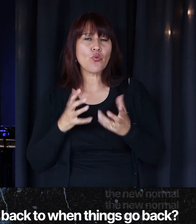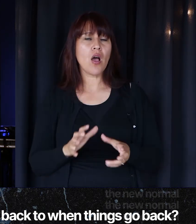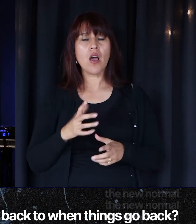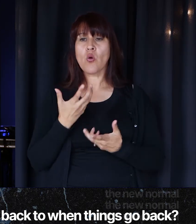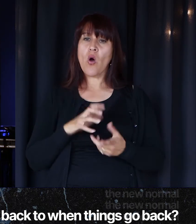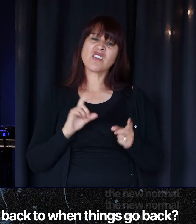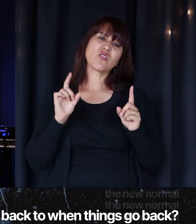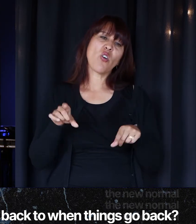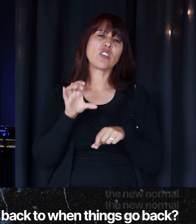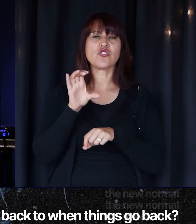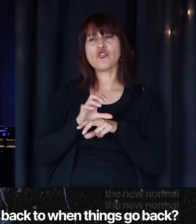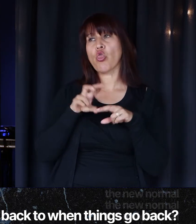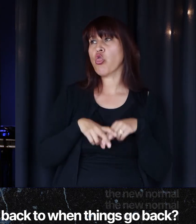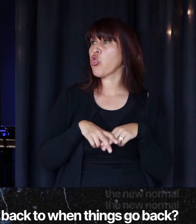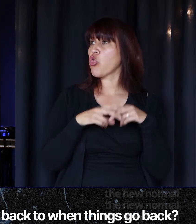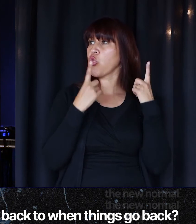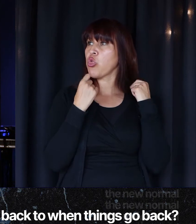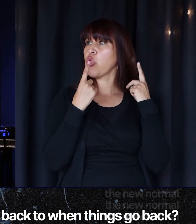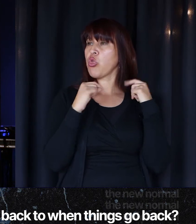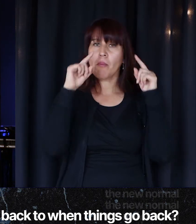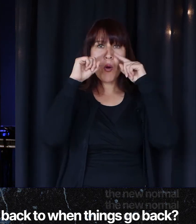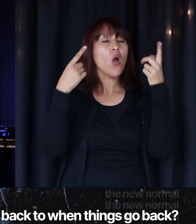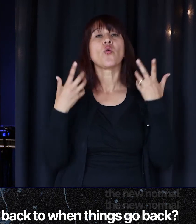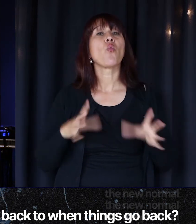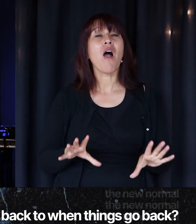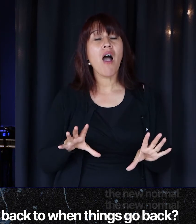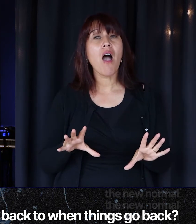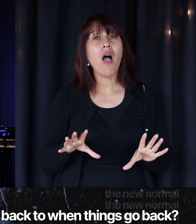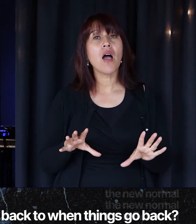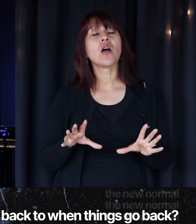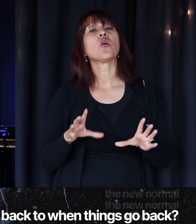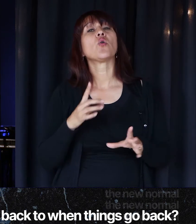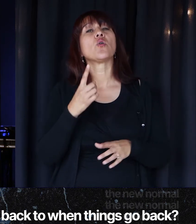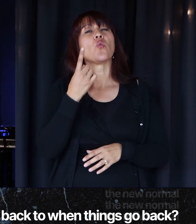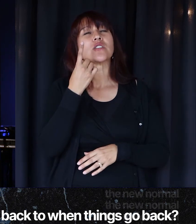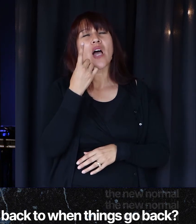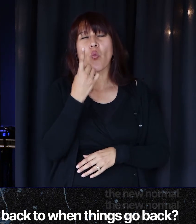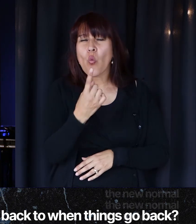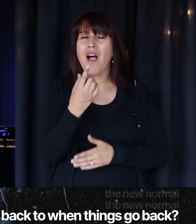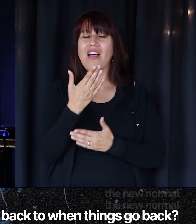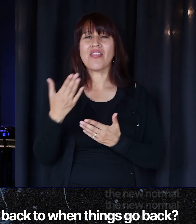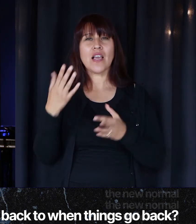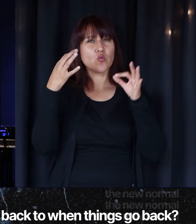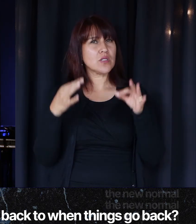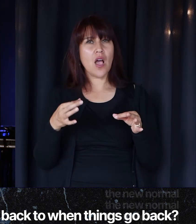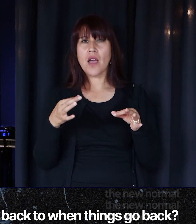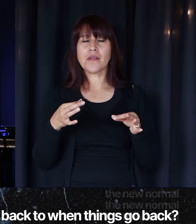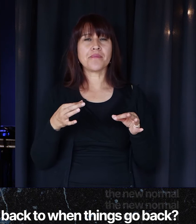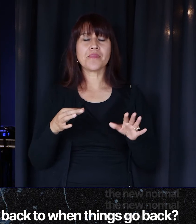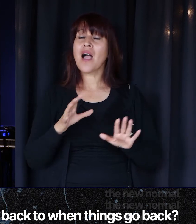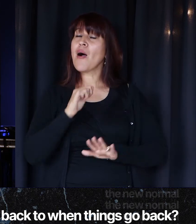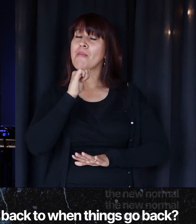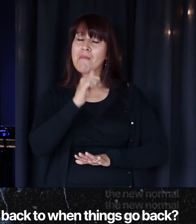want to be the church. I don't know what yours is today. But what is the one thing that when things go back, you would decide today, say, I am